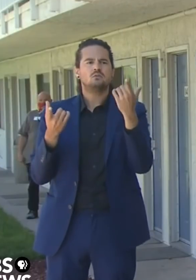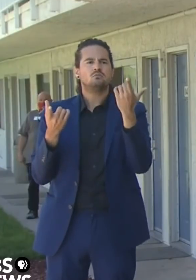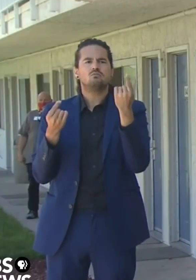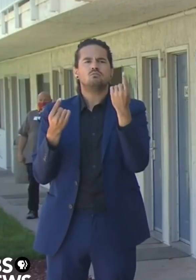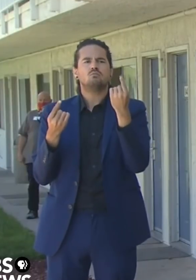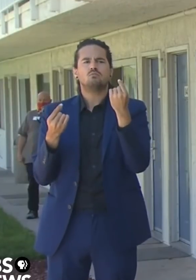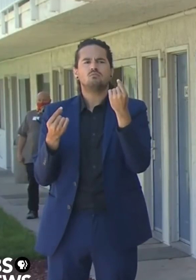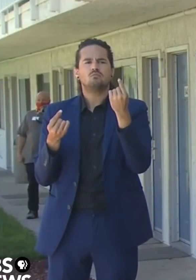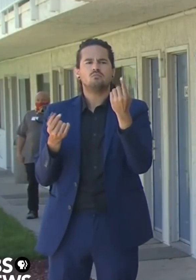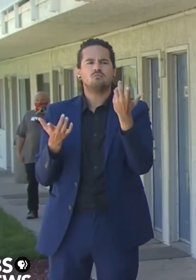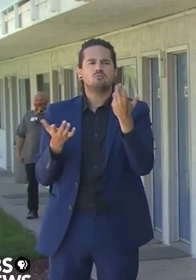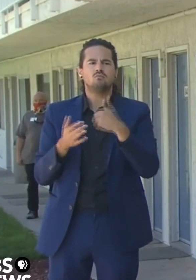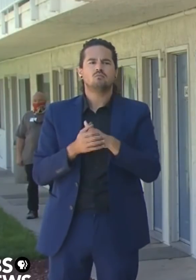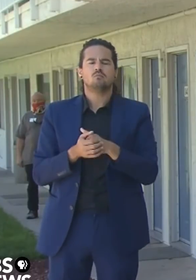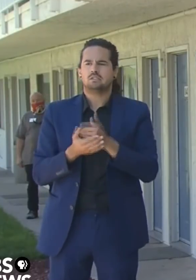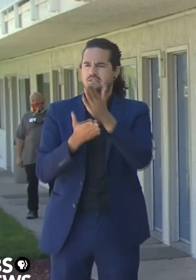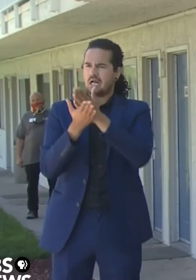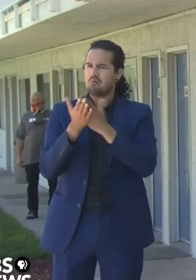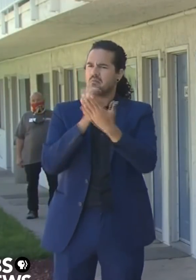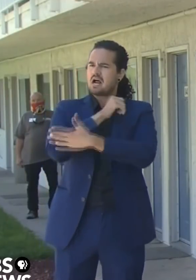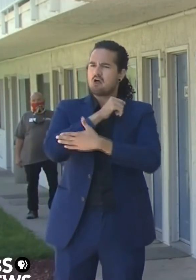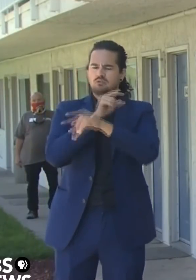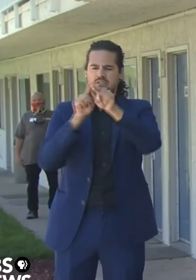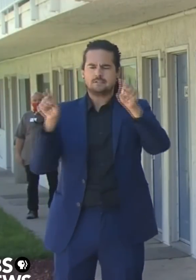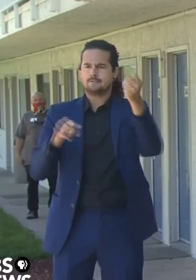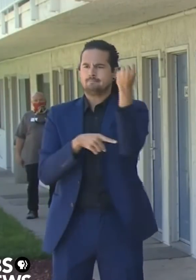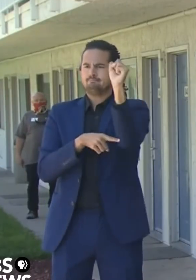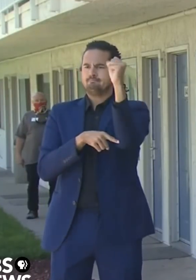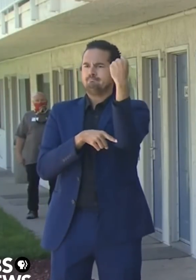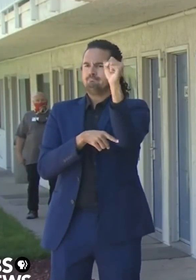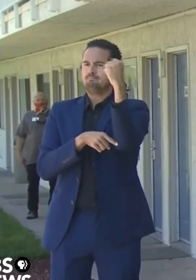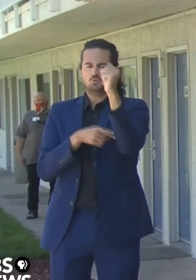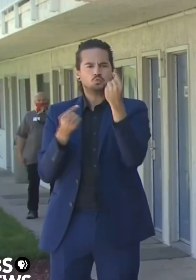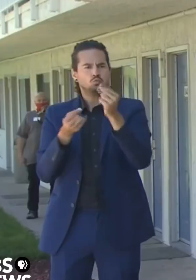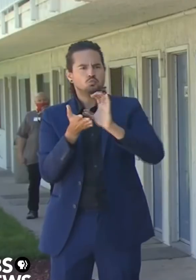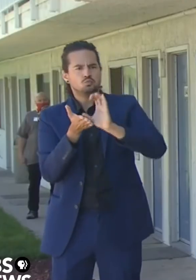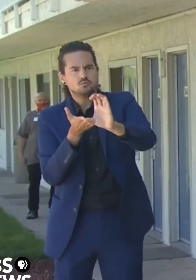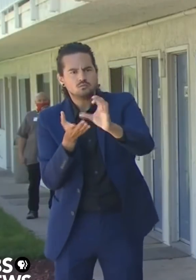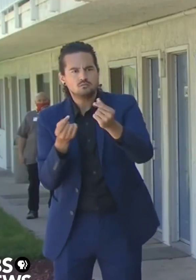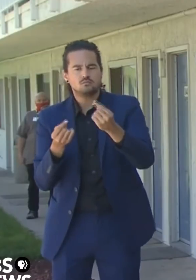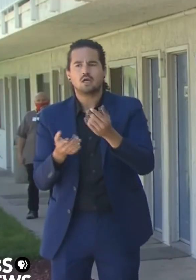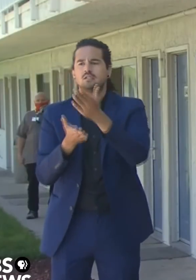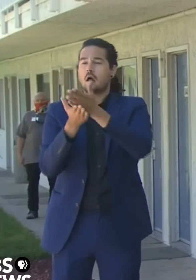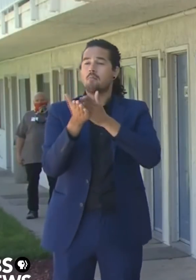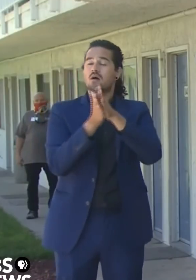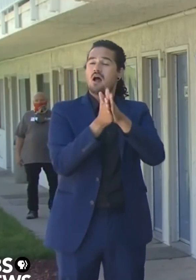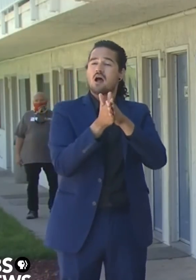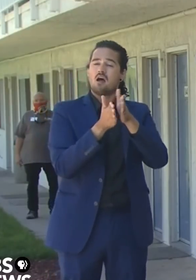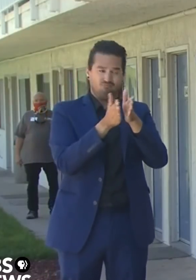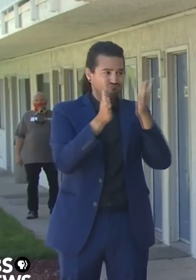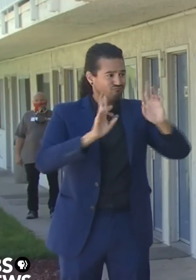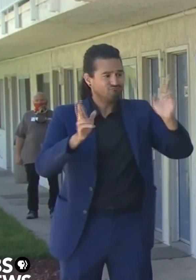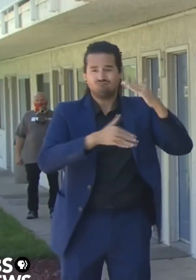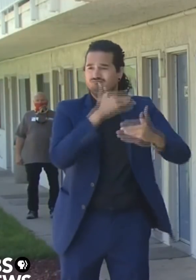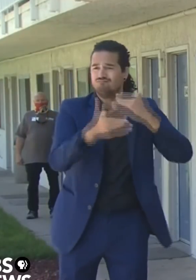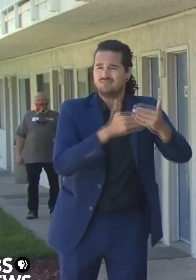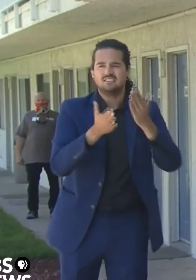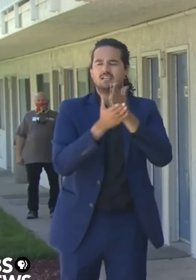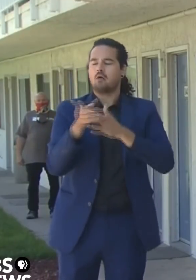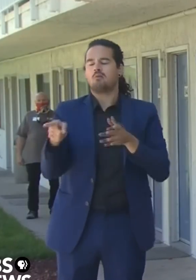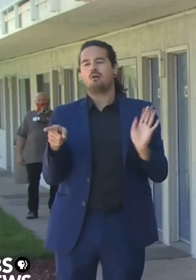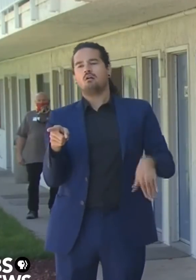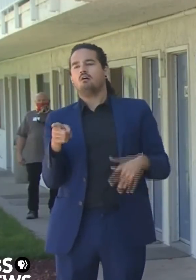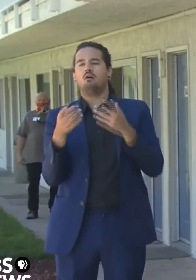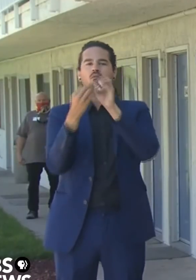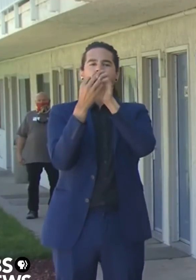Well, we have 52 counties that have participated in project room key and we're very grateful to those 52 counties and we're